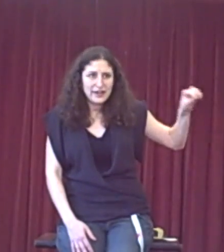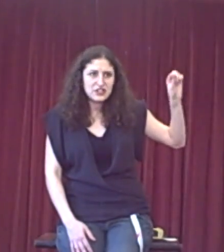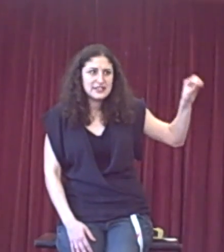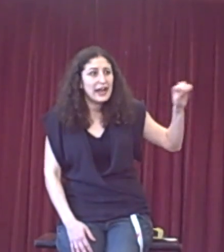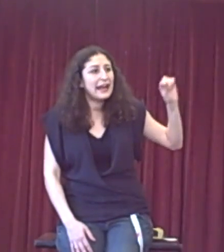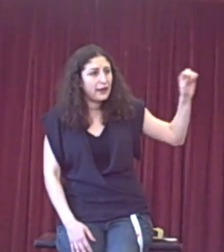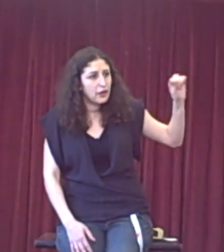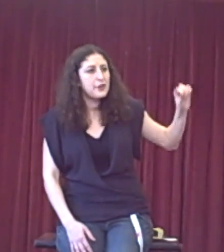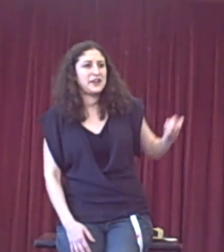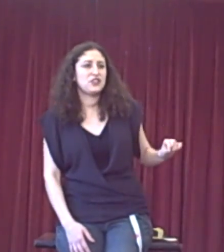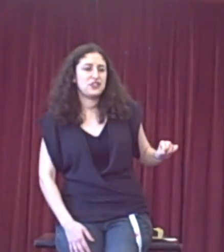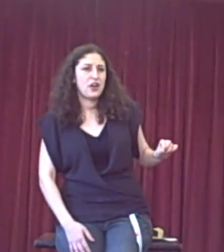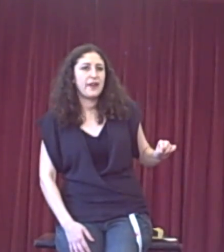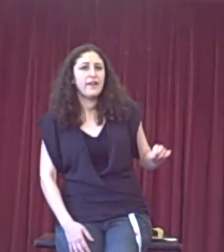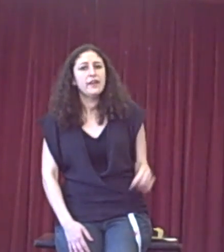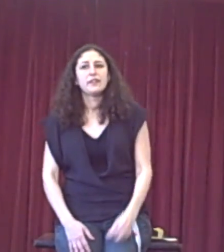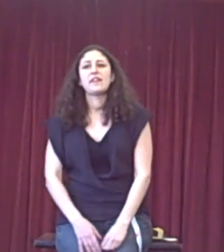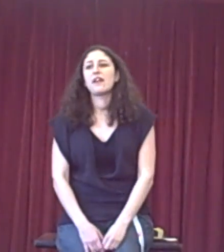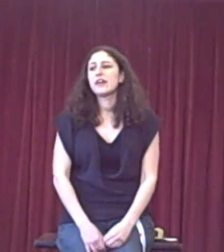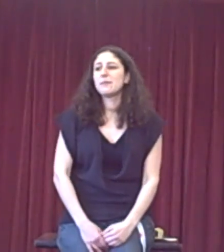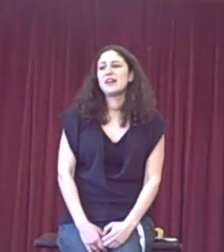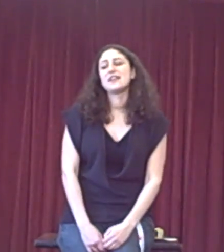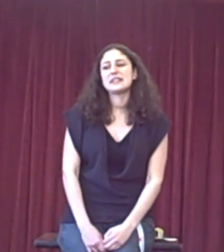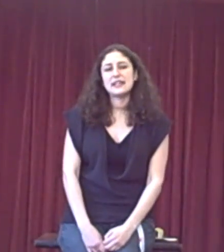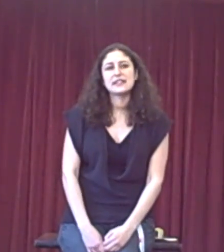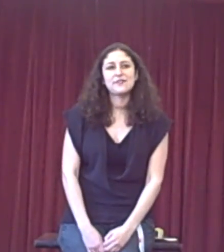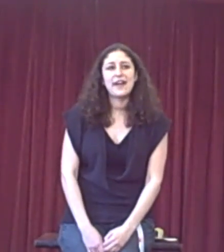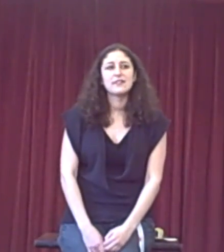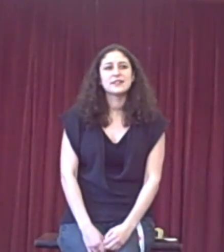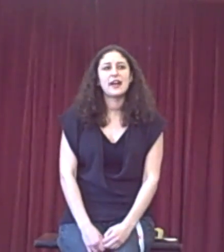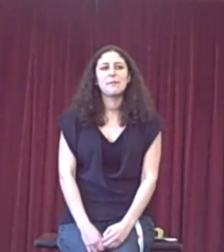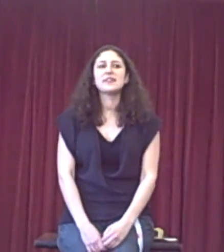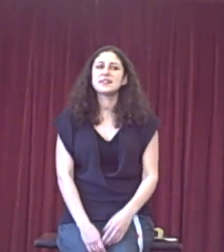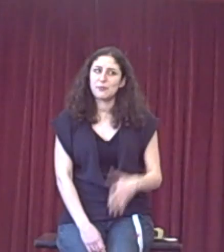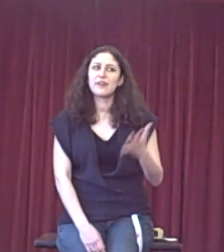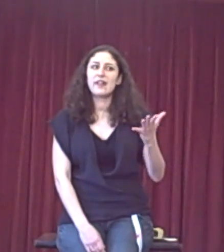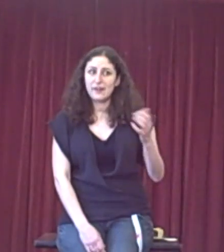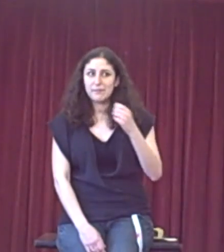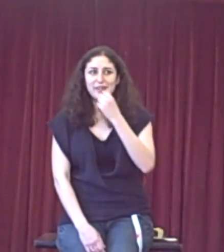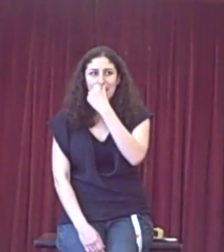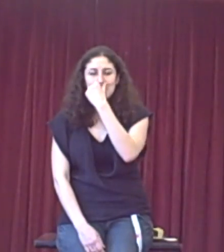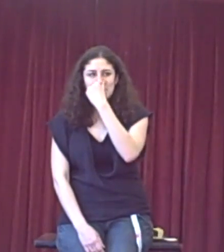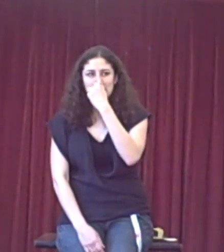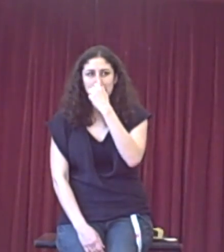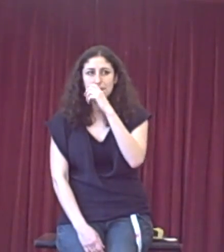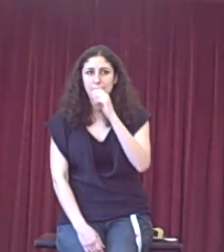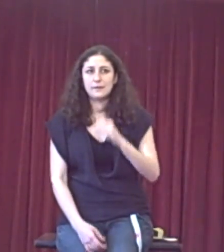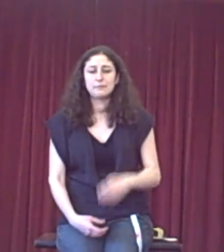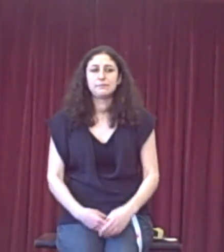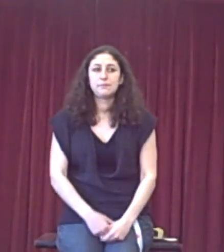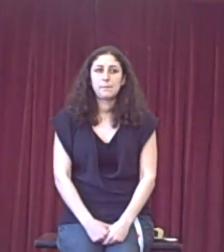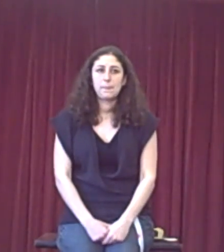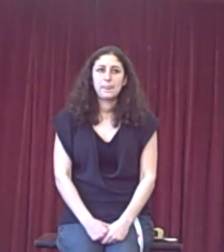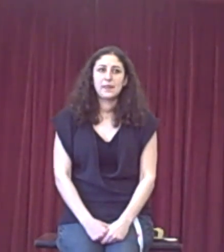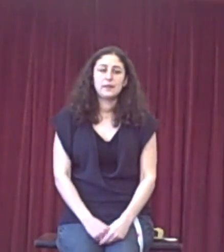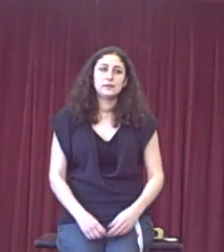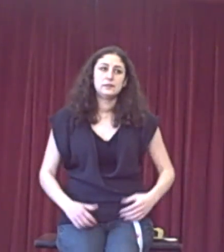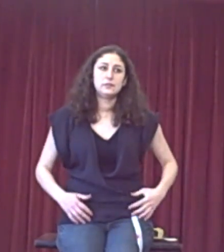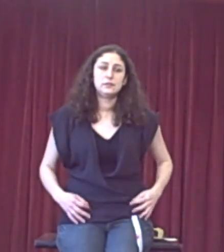you actually saying? Are you actually showing that that argument has failed in somewhere or another? Yeah. Yeah. Can you remember what, like, first you are